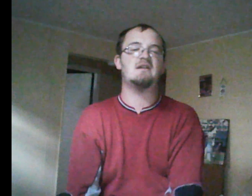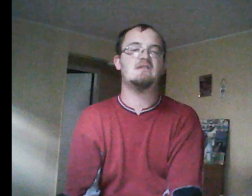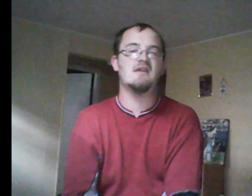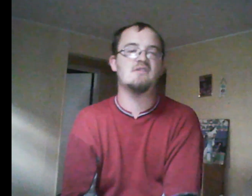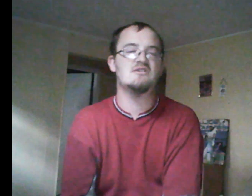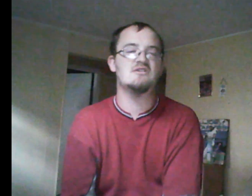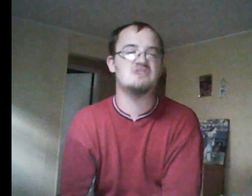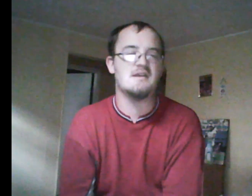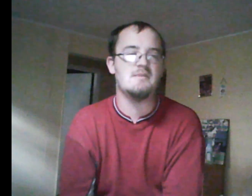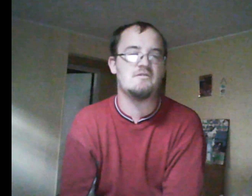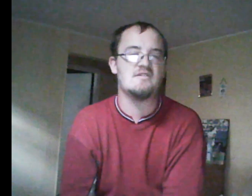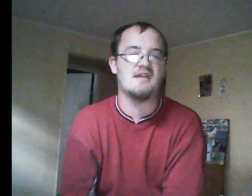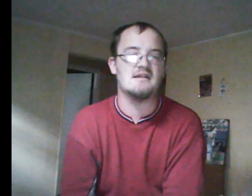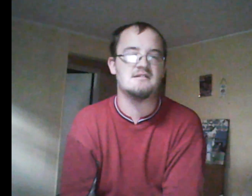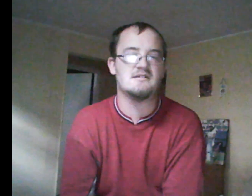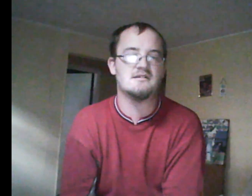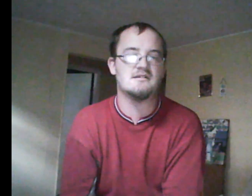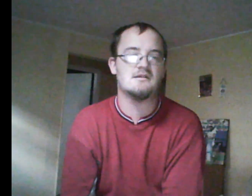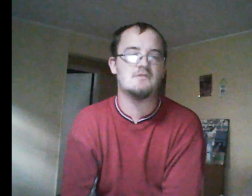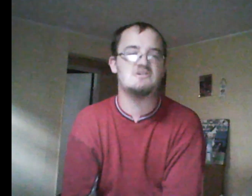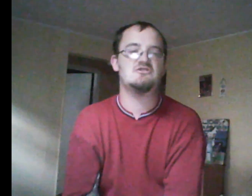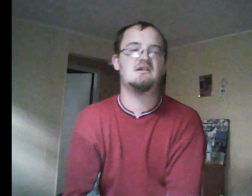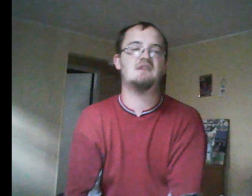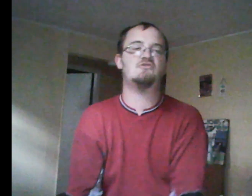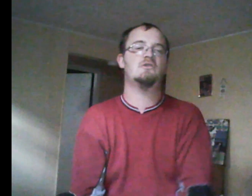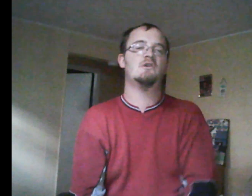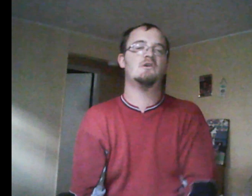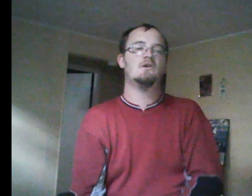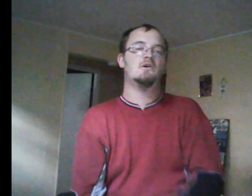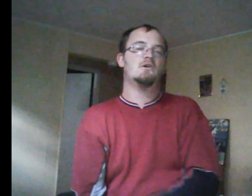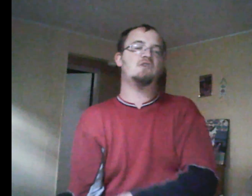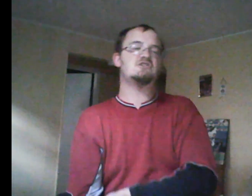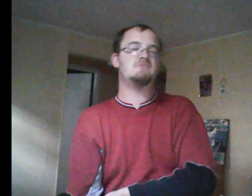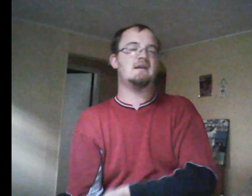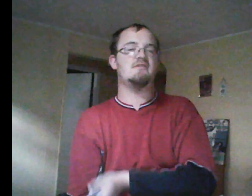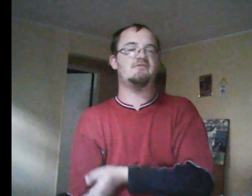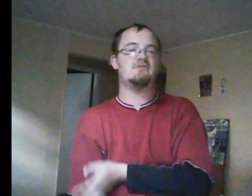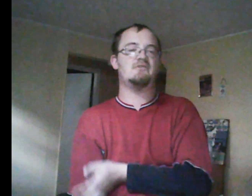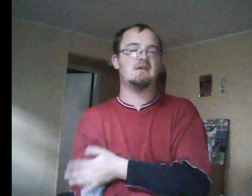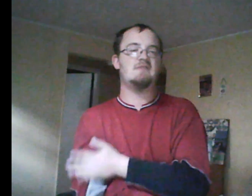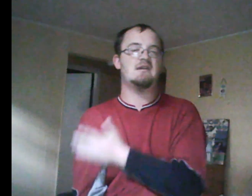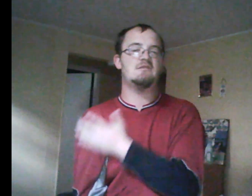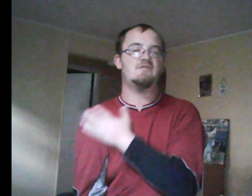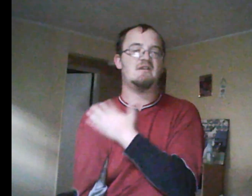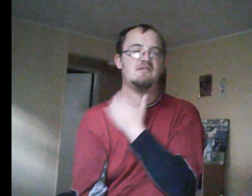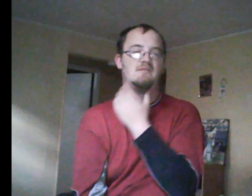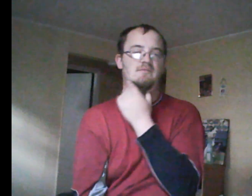got crushed because of Rick having the gun in her face. And the lack of causes she did after season four. And number four was,